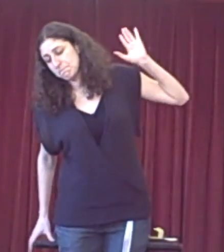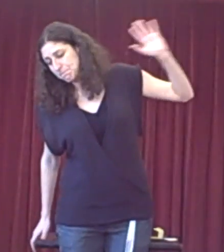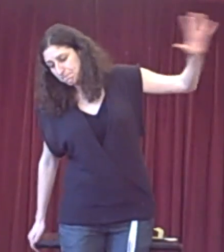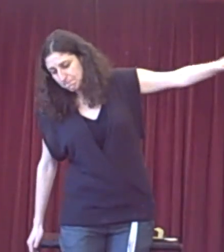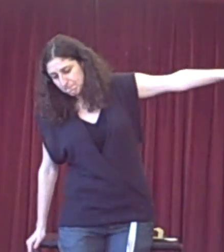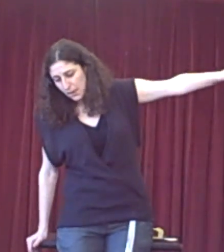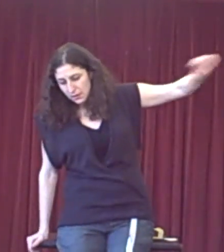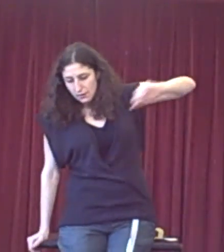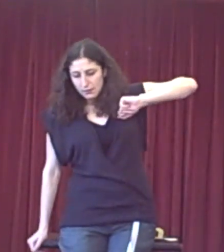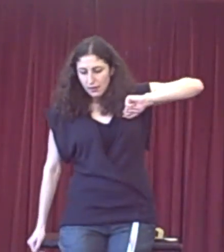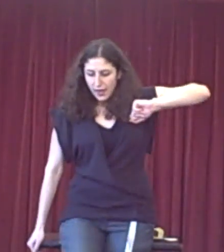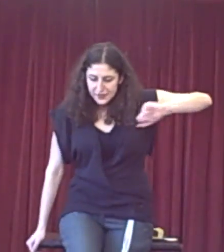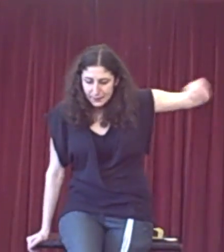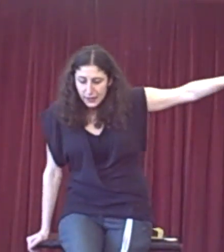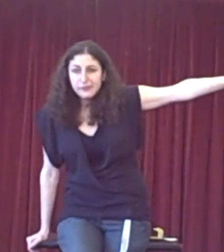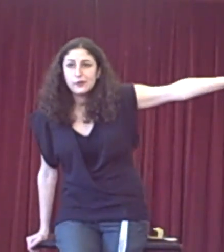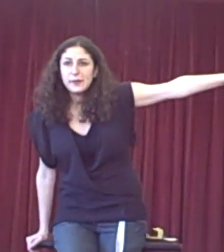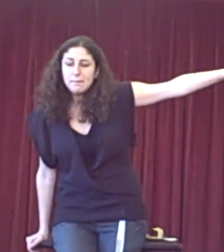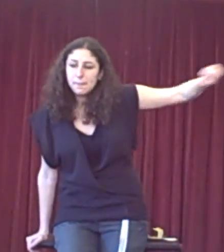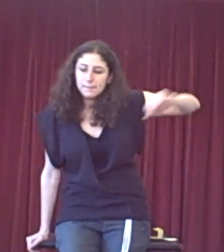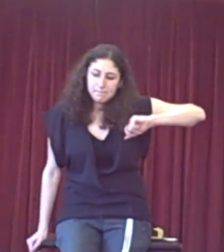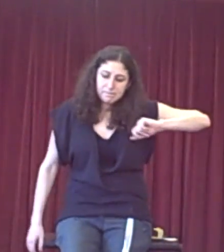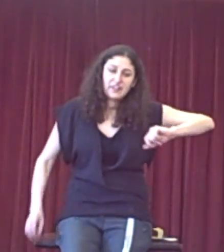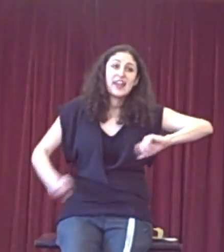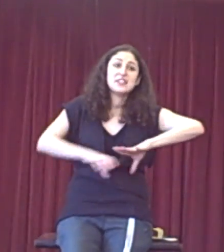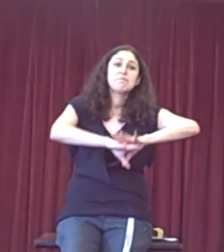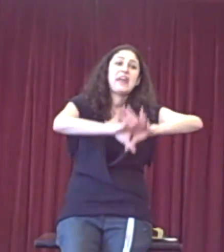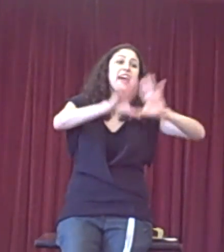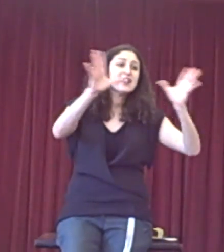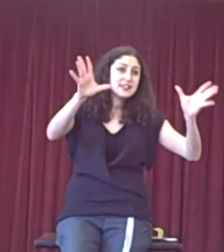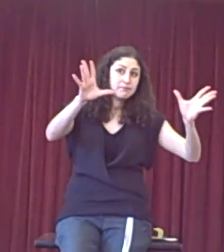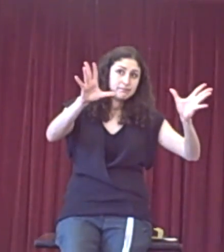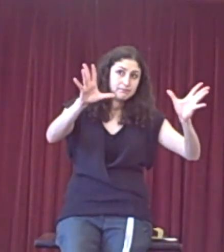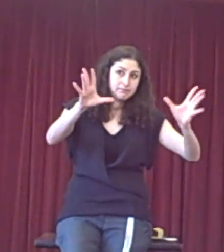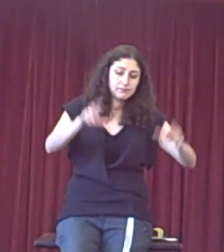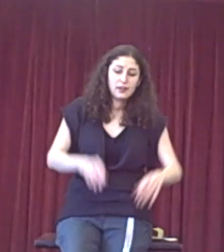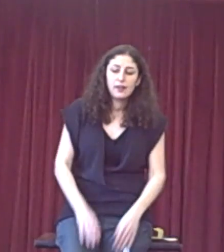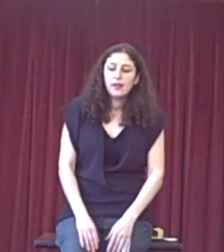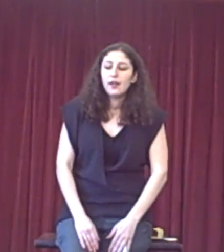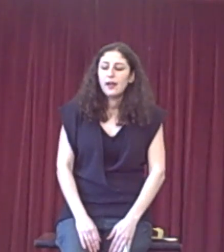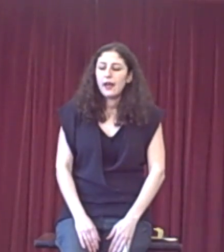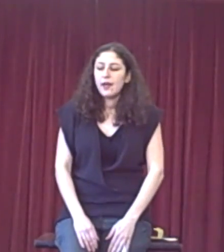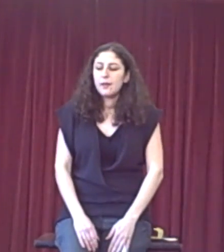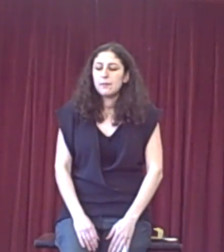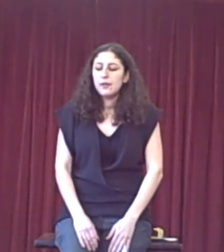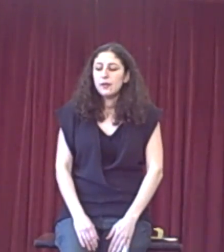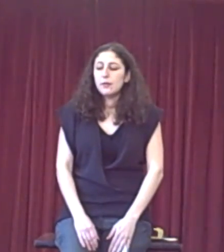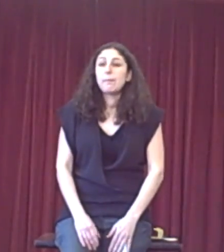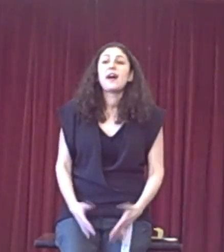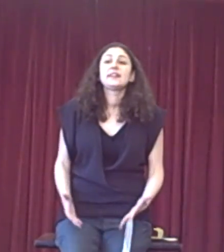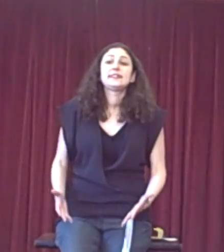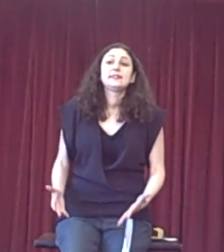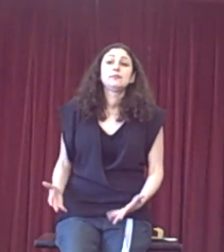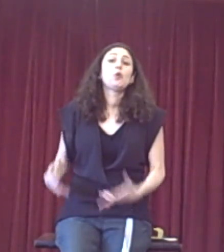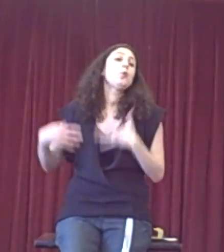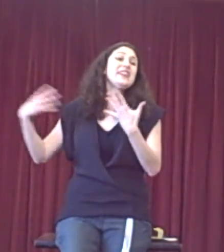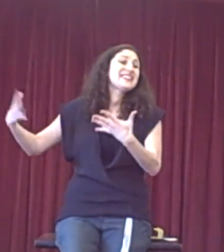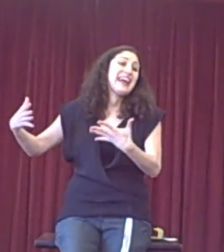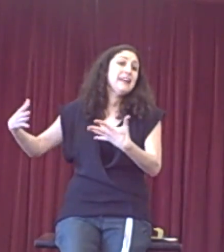the speaker before me said X, but what we say